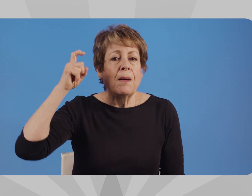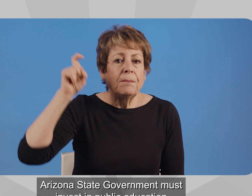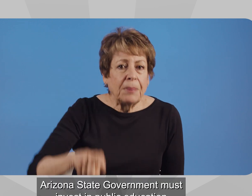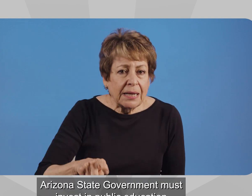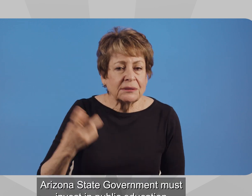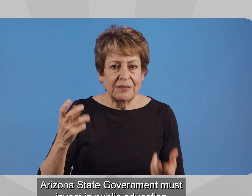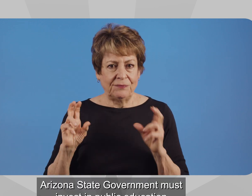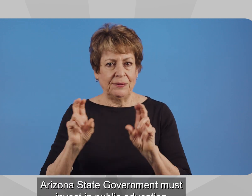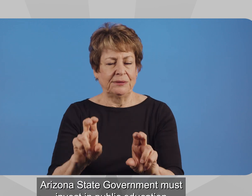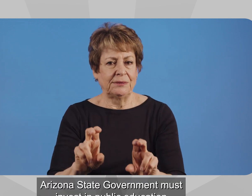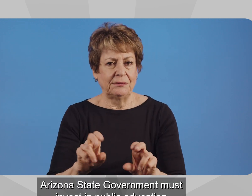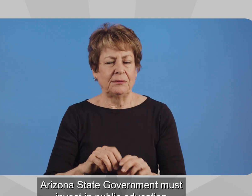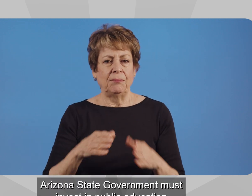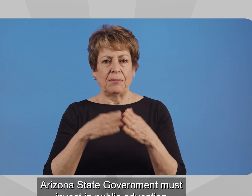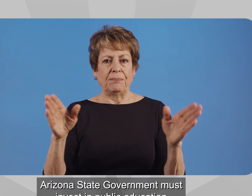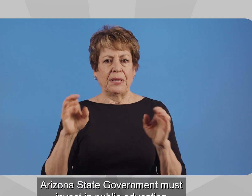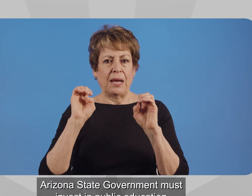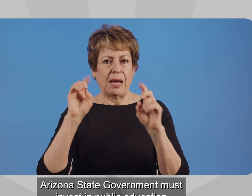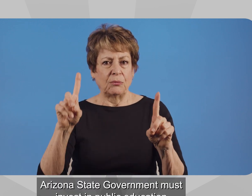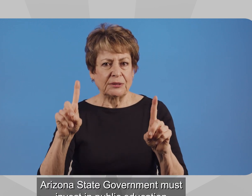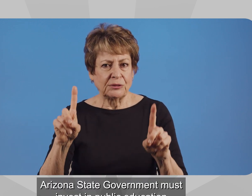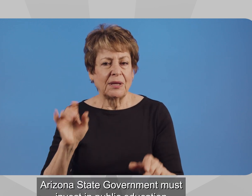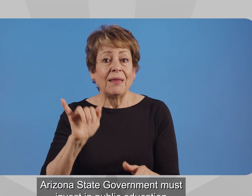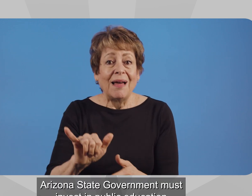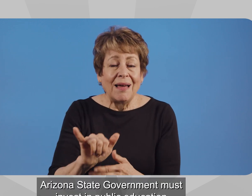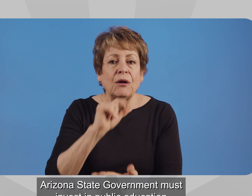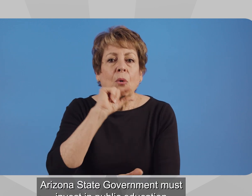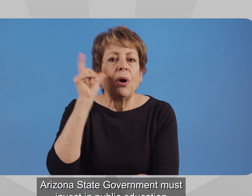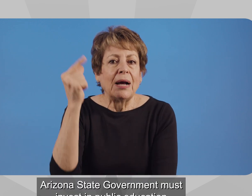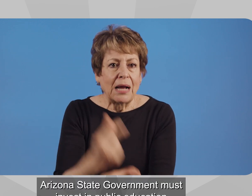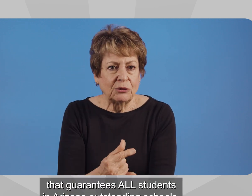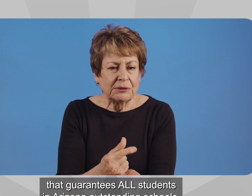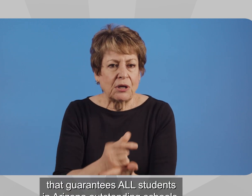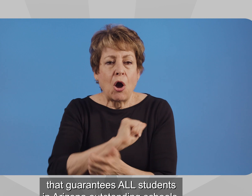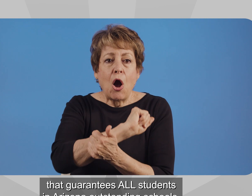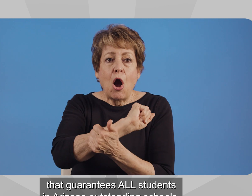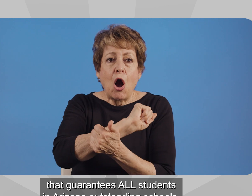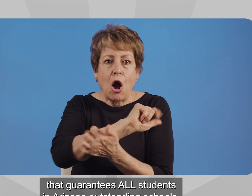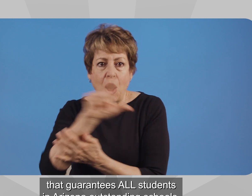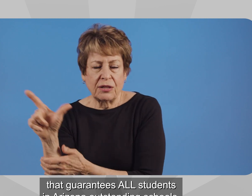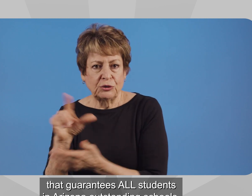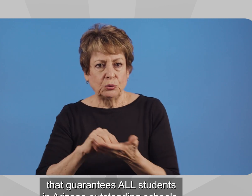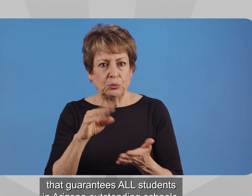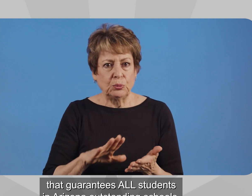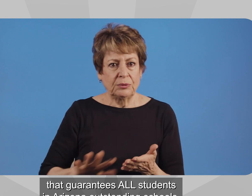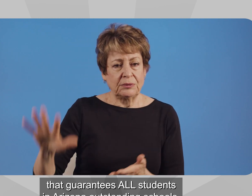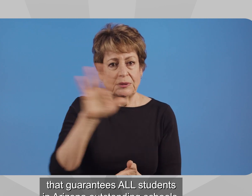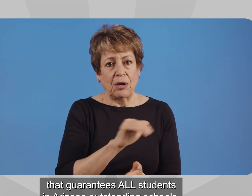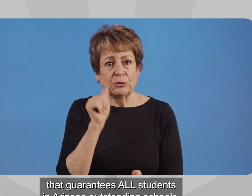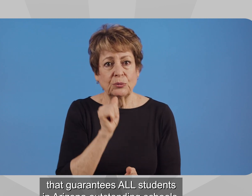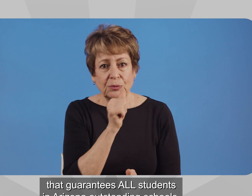Arizona State government must invest in public education that guarantees all students in